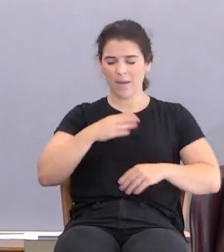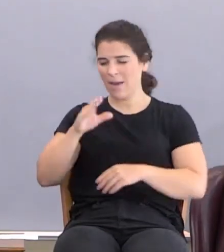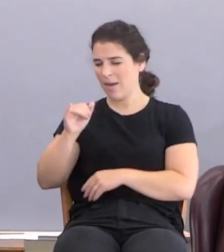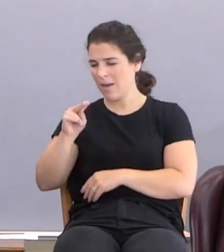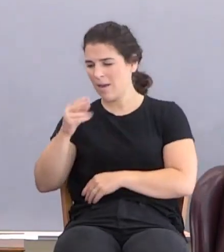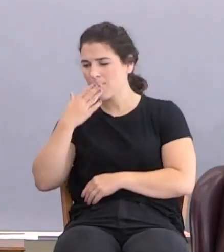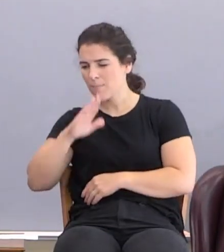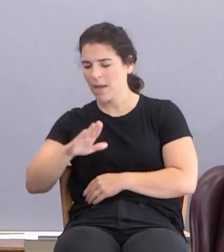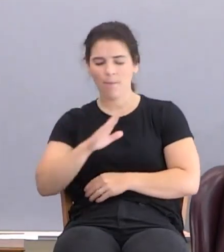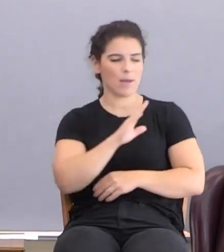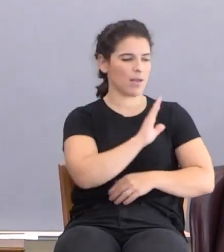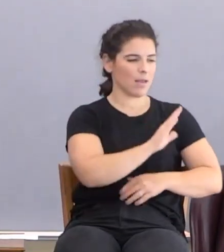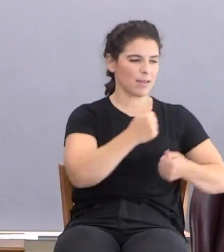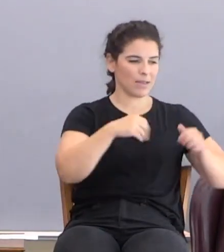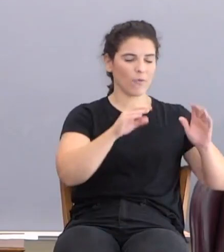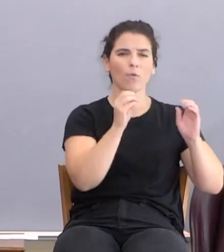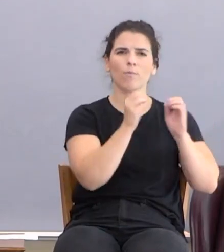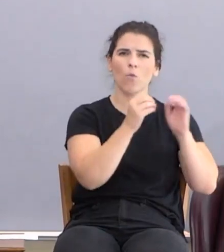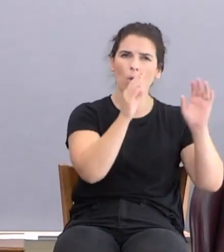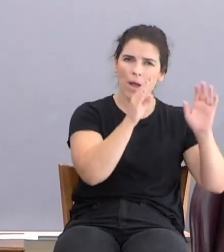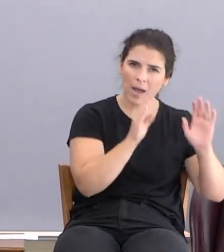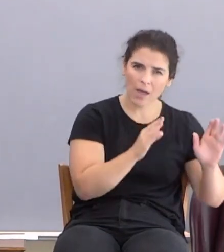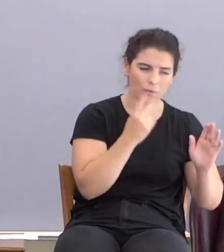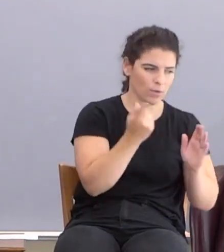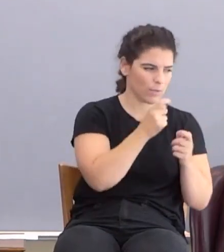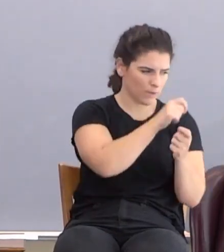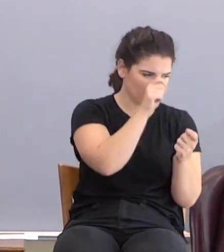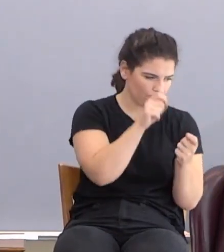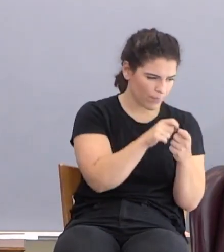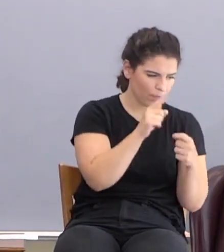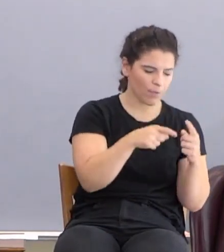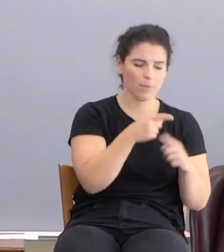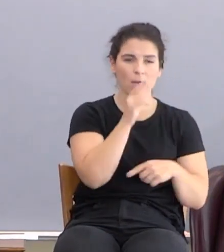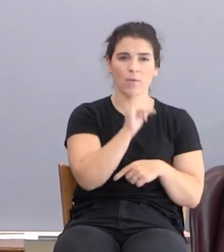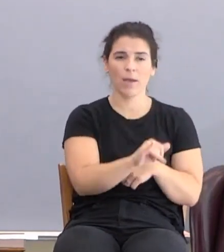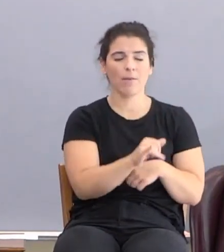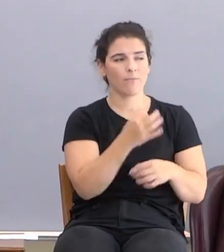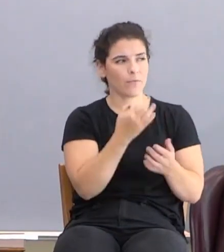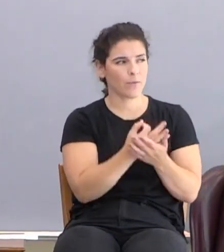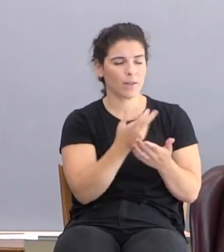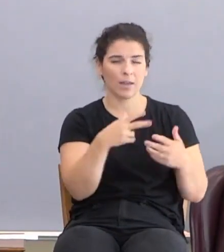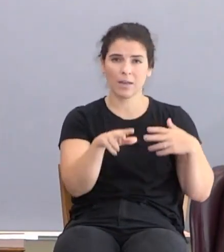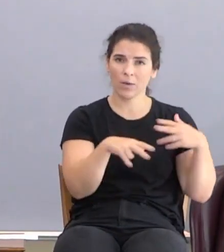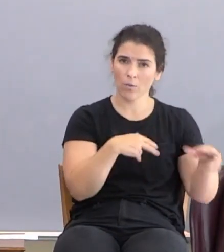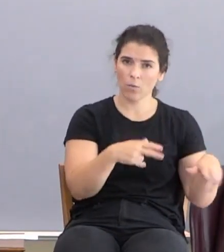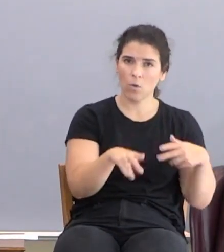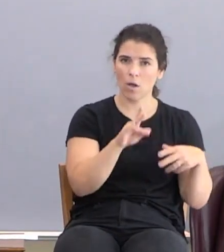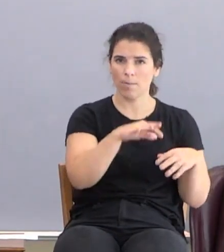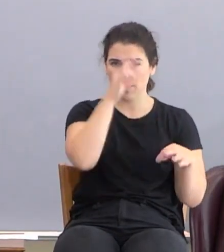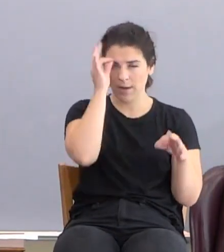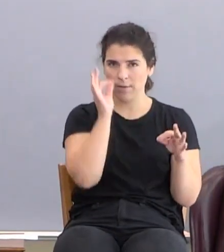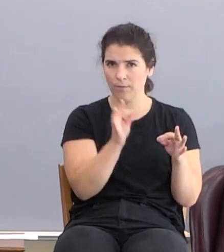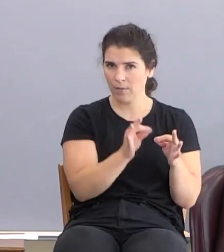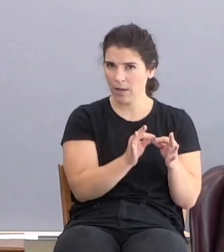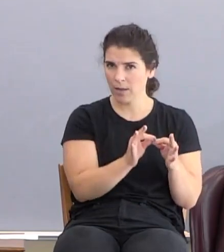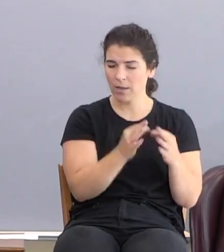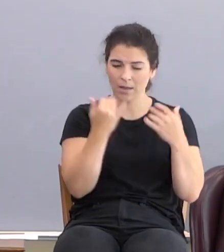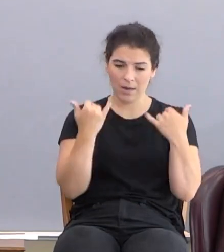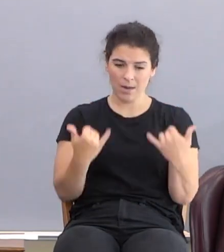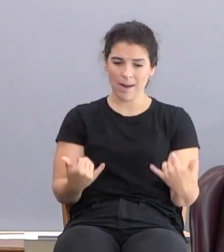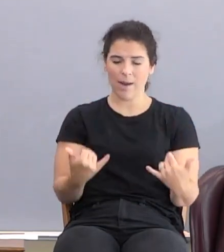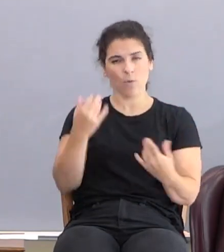sacrifice was more excellent. And there's something specific about that. And it's the fact that he walked by faith. Now, think about